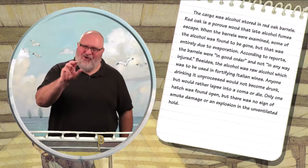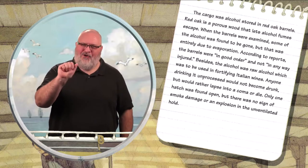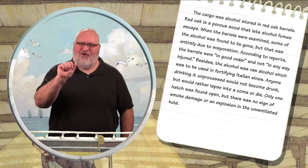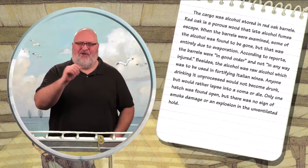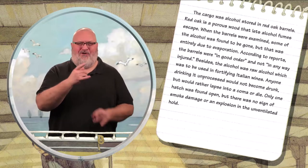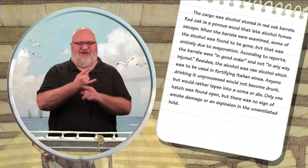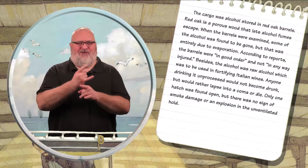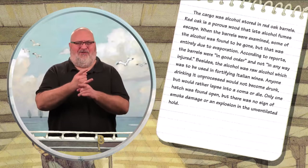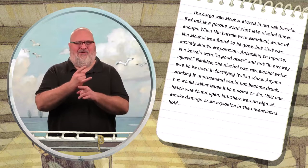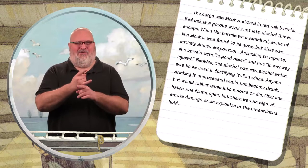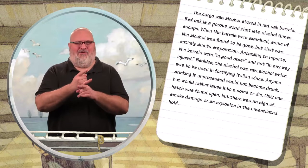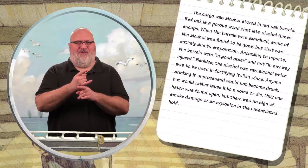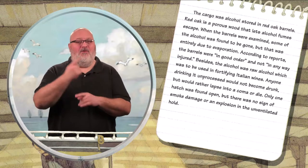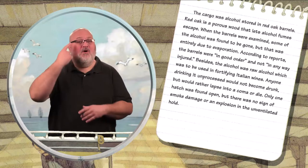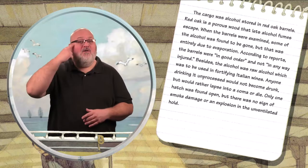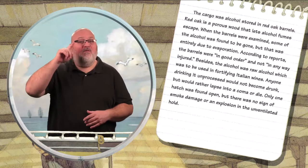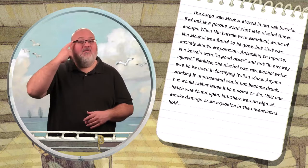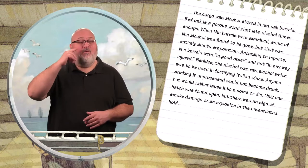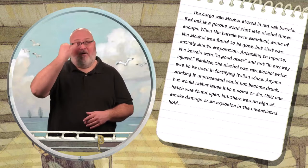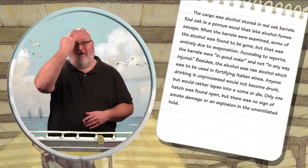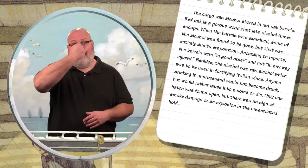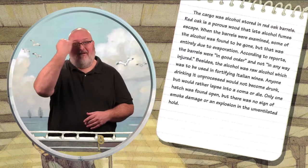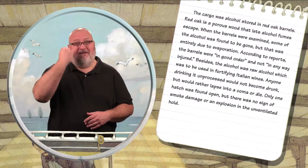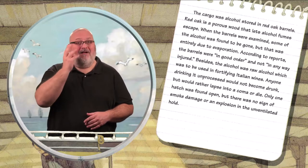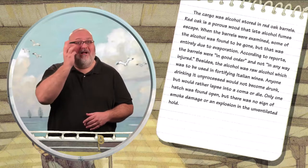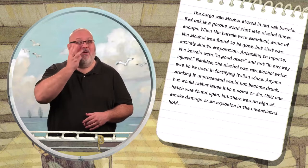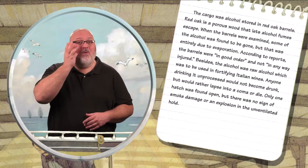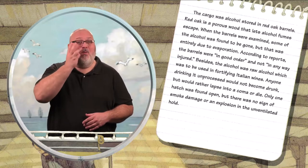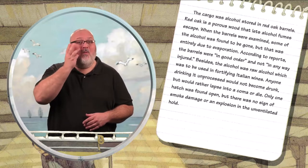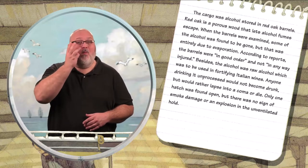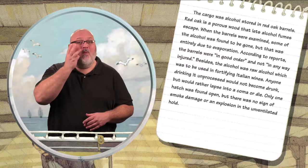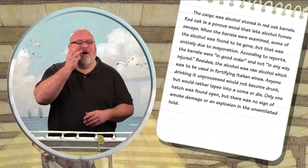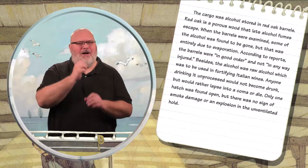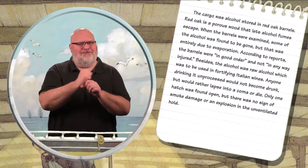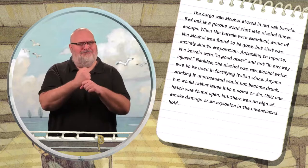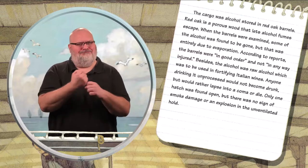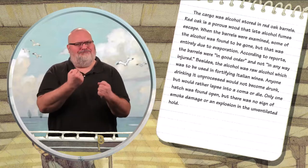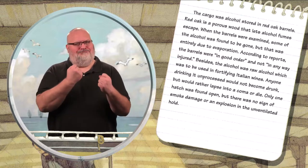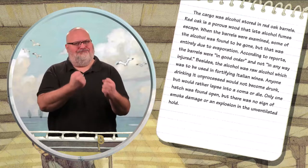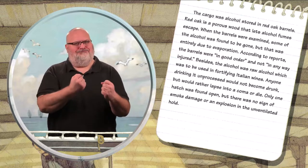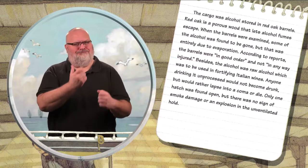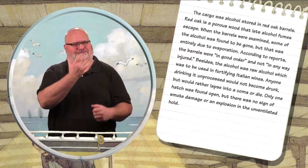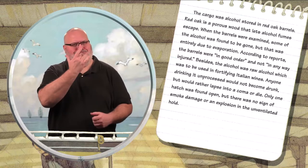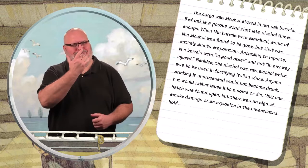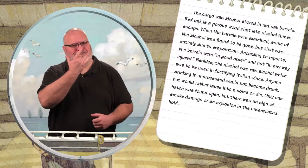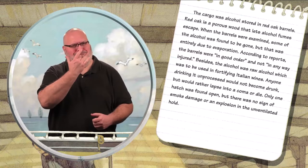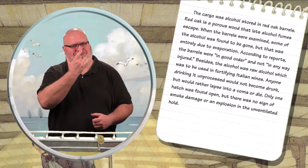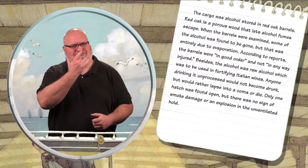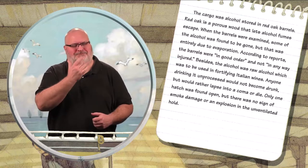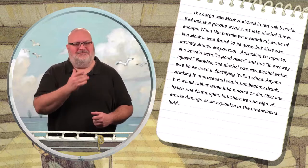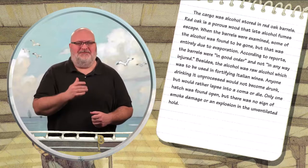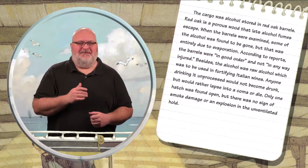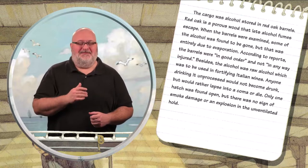Besides, the alcohol was raw alcohol, which was to be used in fortifying Italian wines.